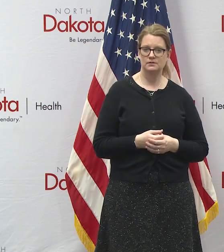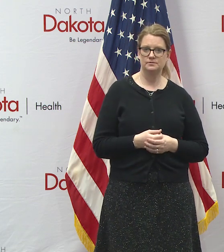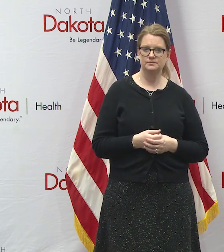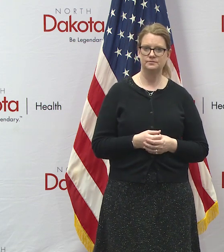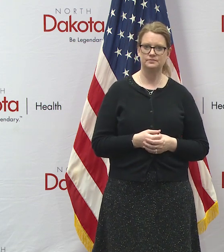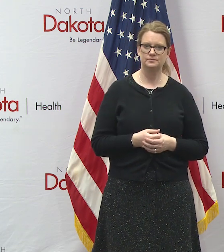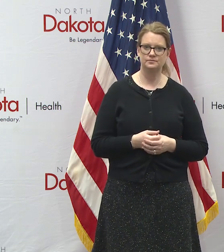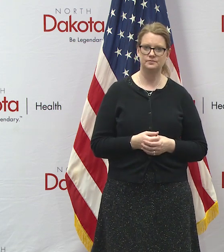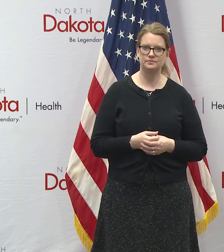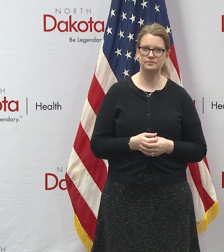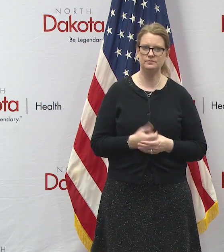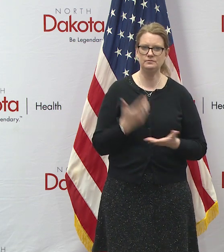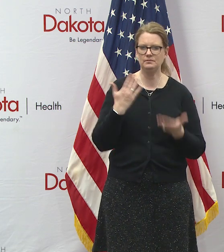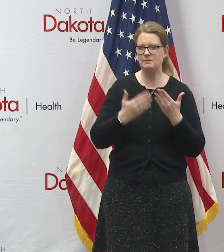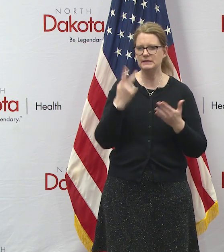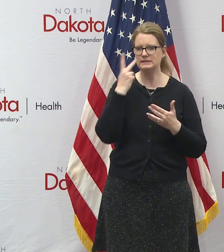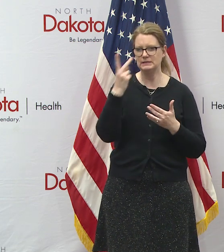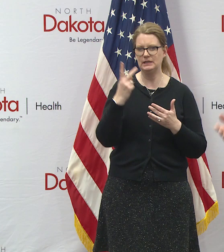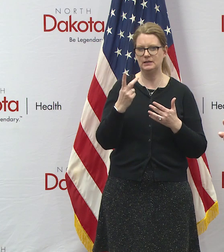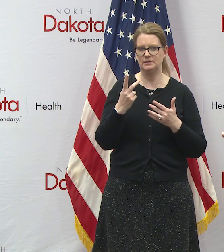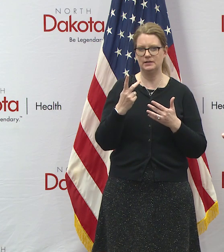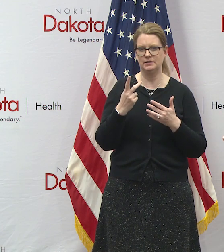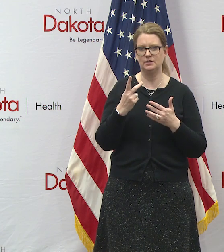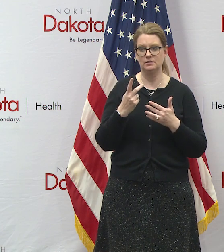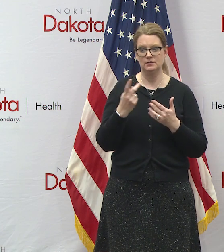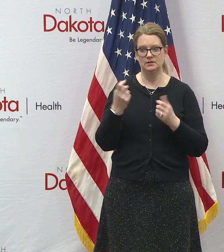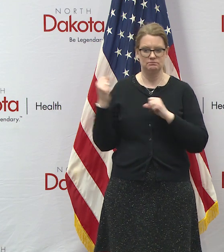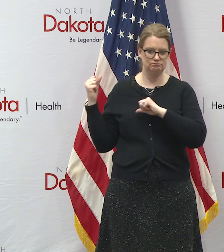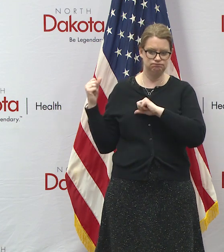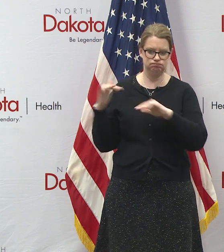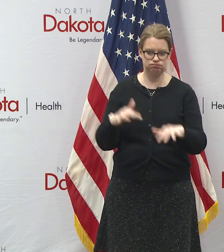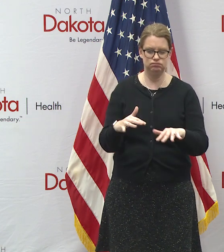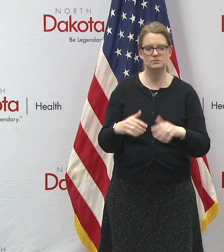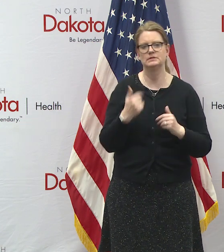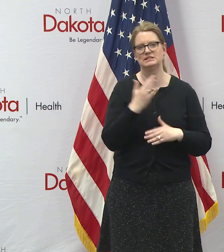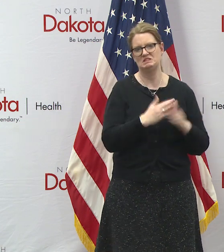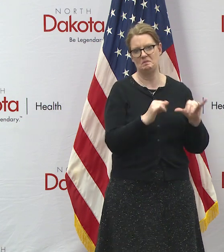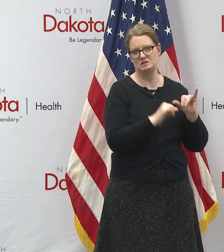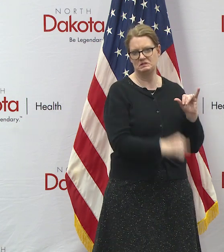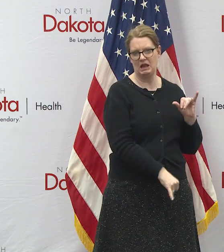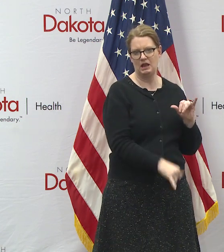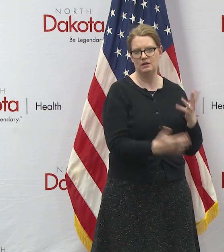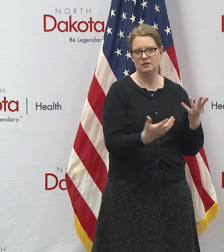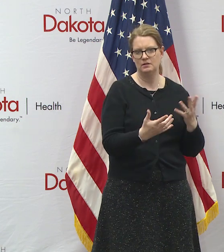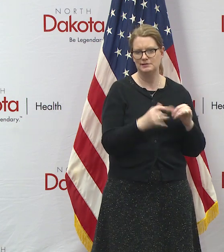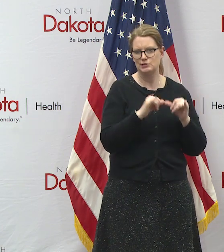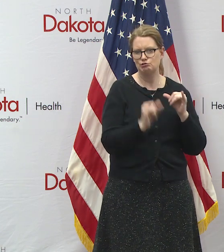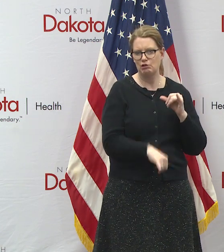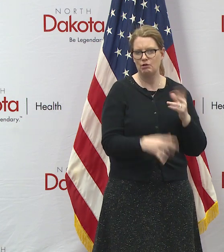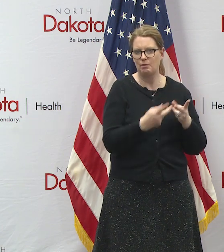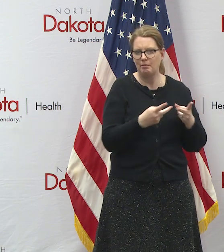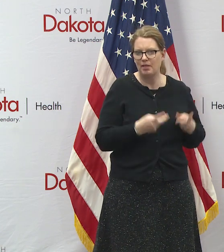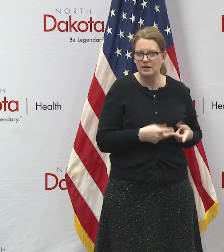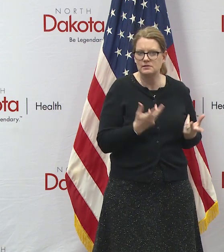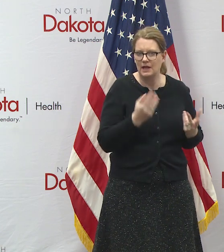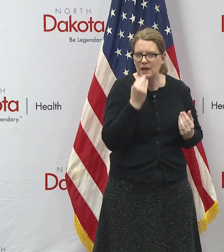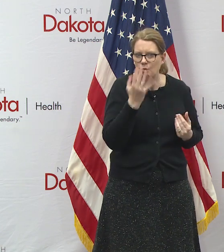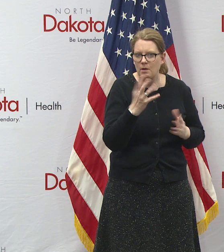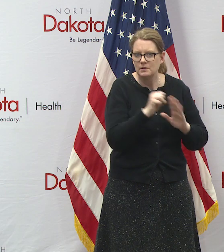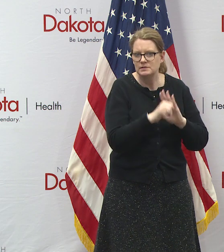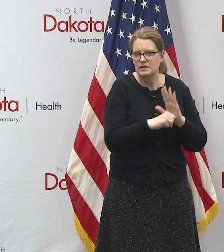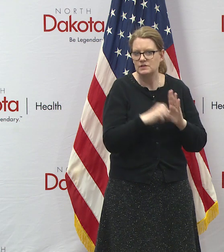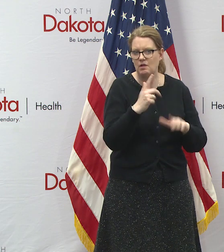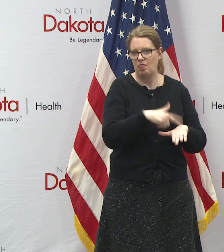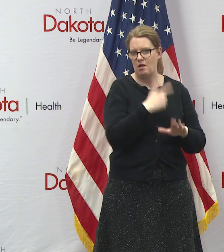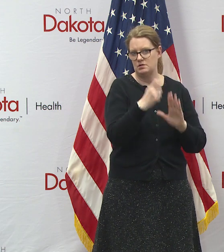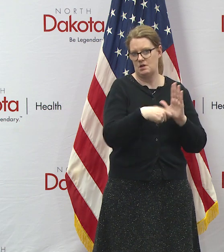an acceleration of some coming back we may say some that just stay where they are and shelter in place in warmer states for a longer period